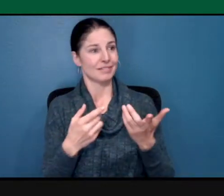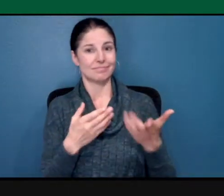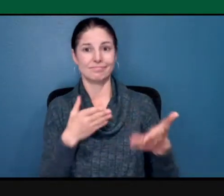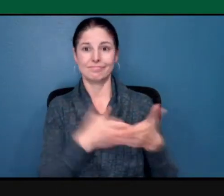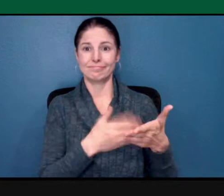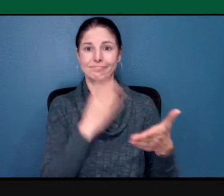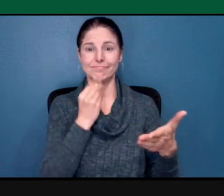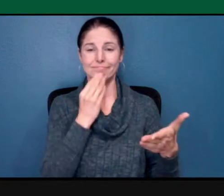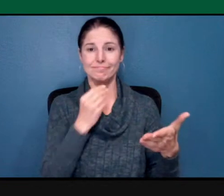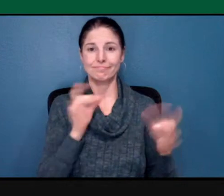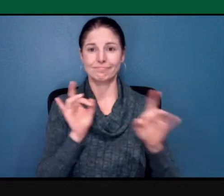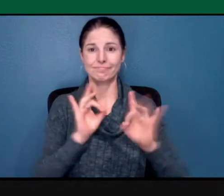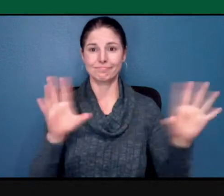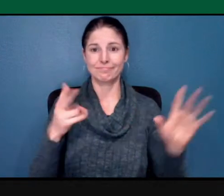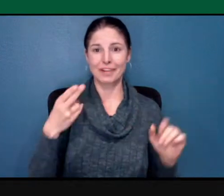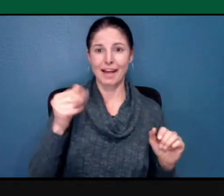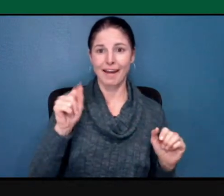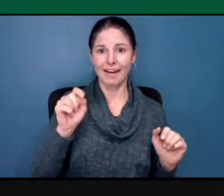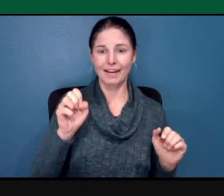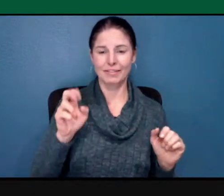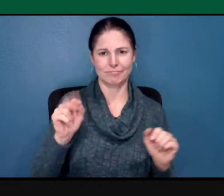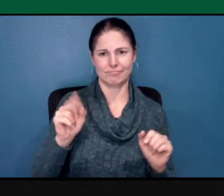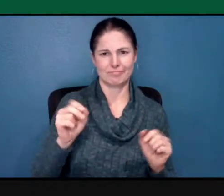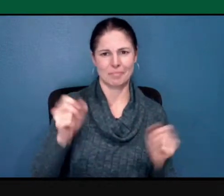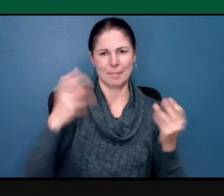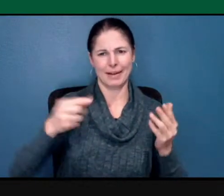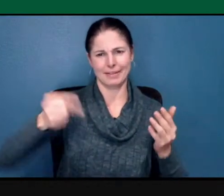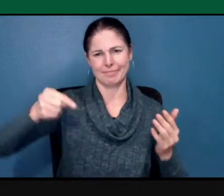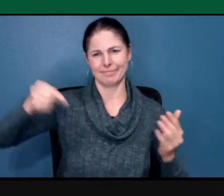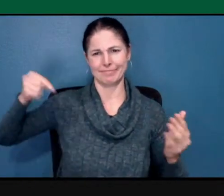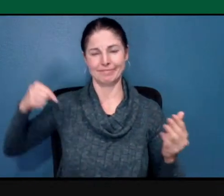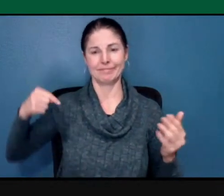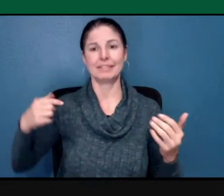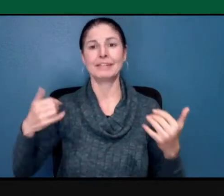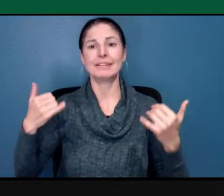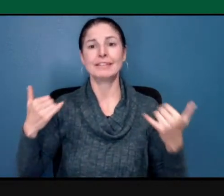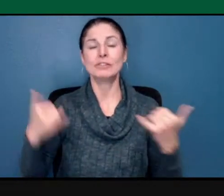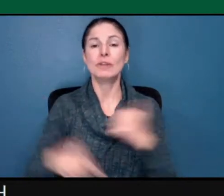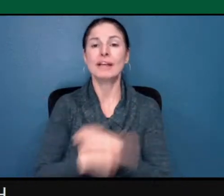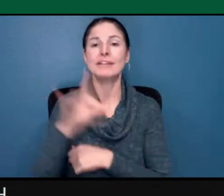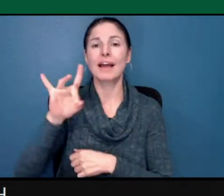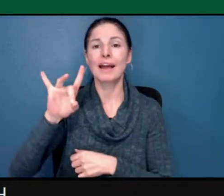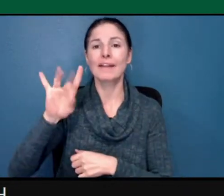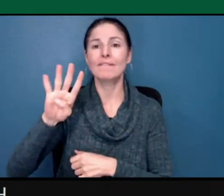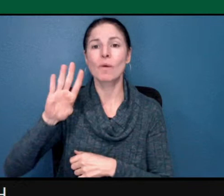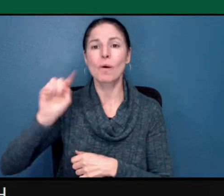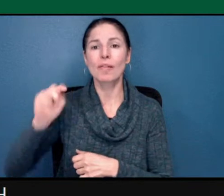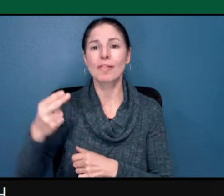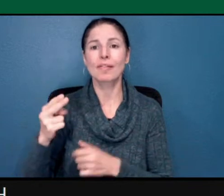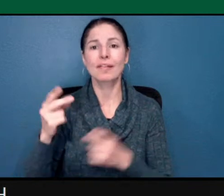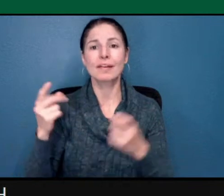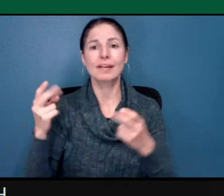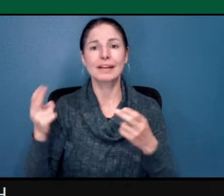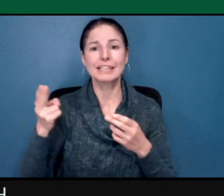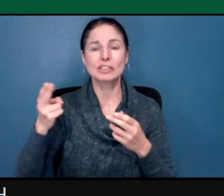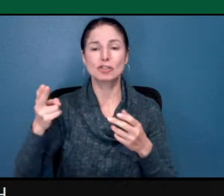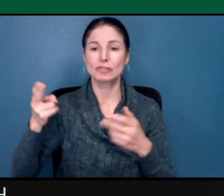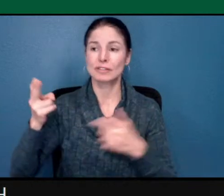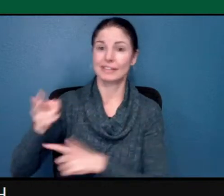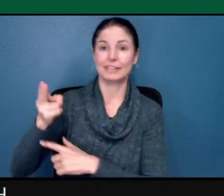Today happens to be the 84th anniversary of Kristallnacht, the night of broken glass.